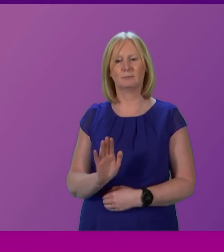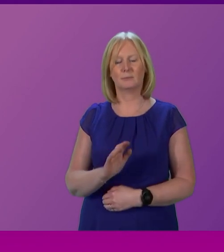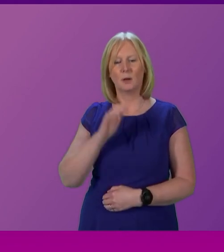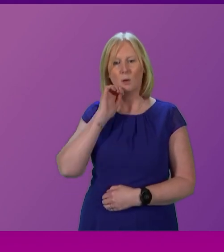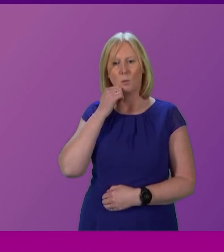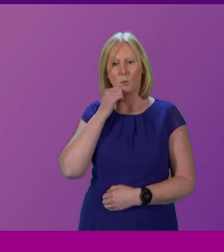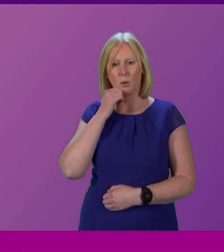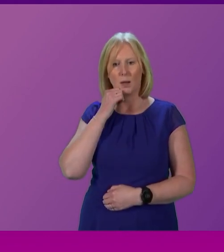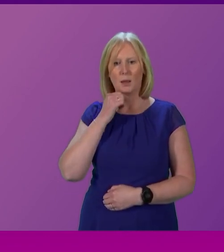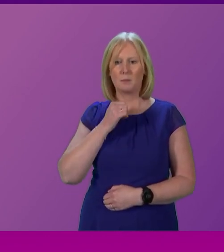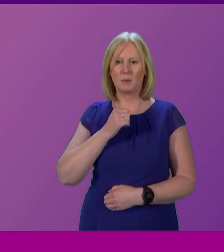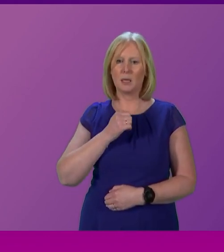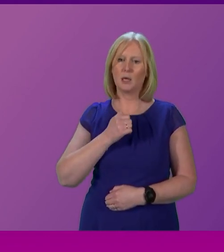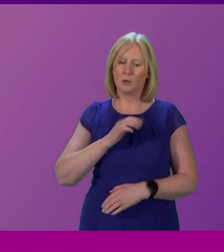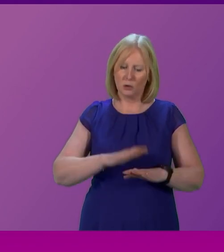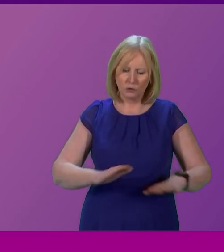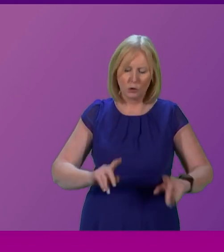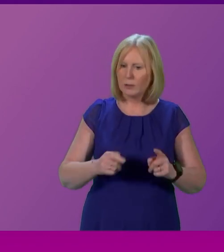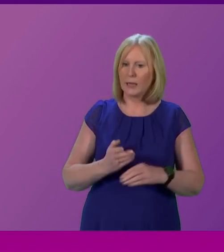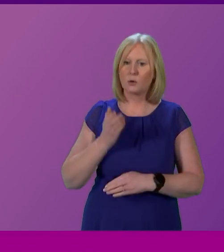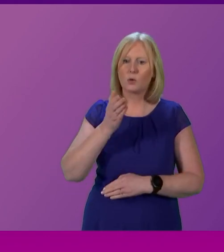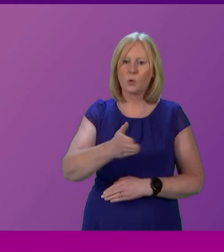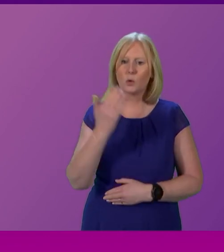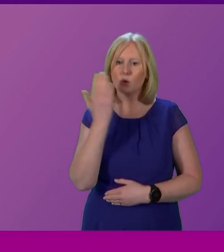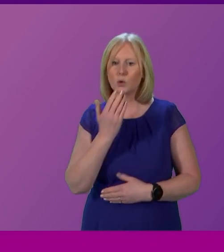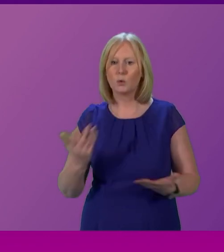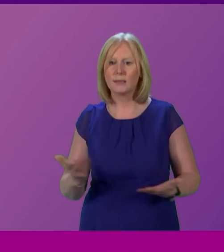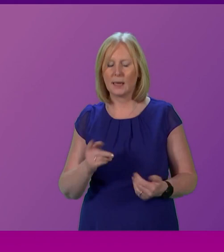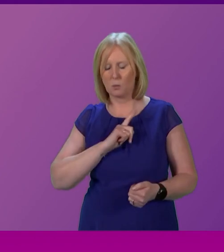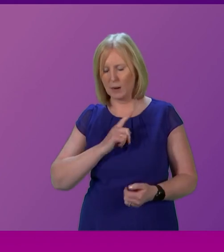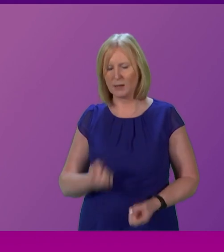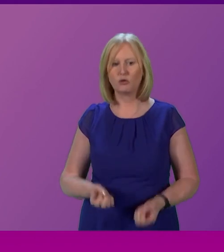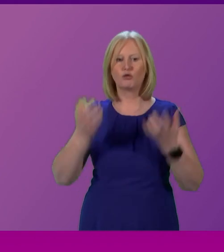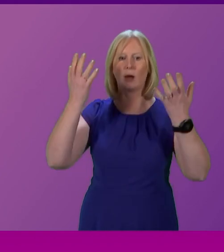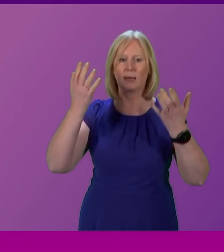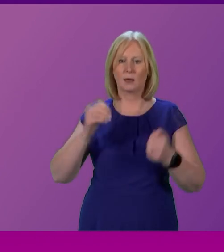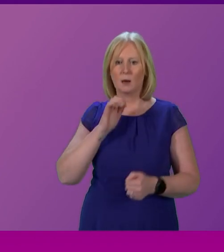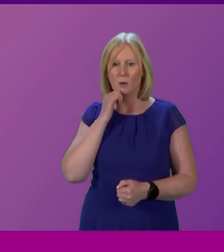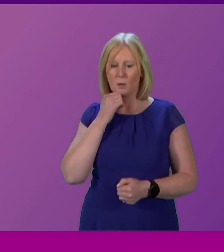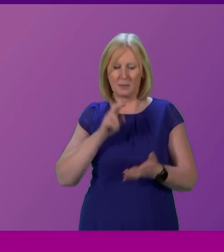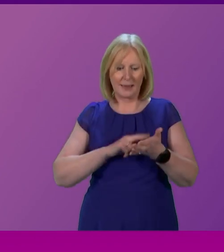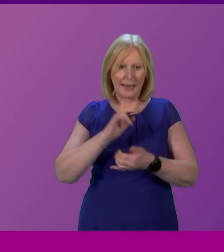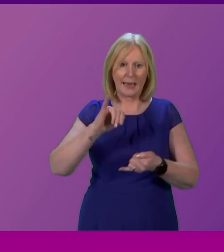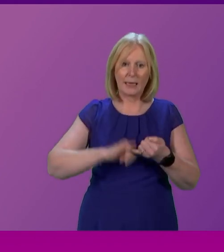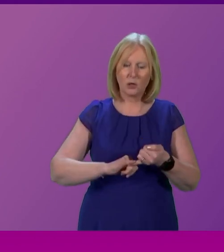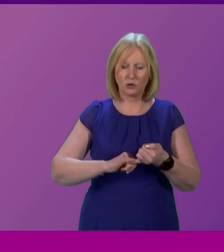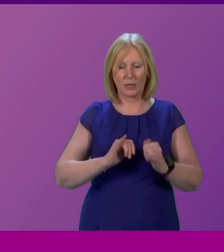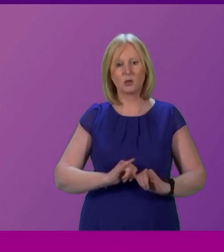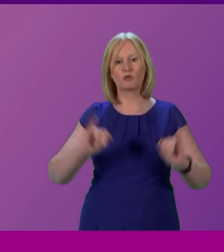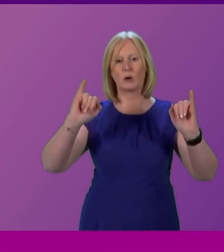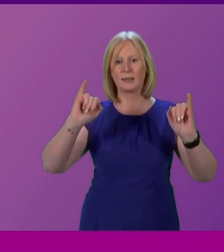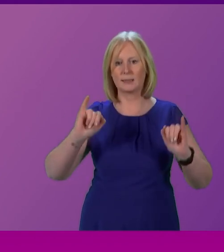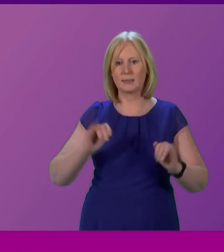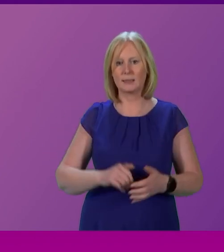stories of the children who couldn't go to school today because of a strike. It will be the stories of the NHS in crisis.